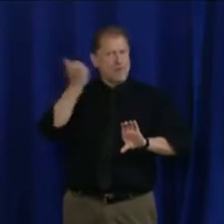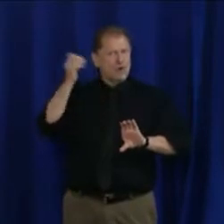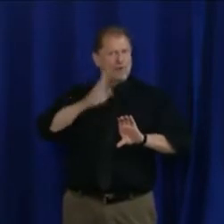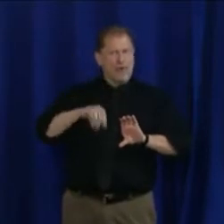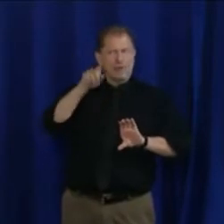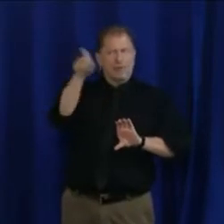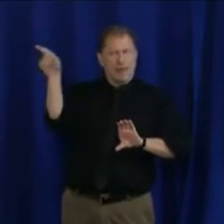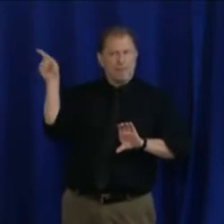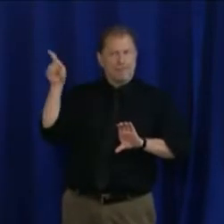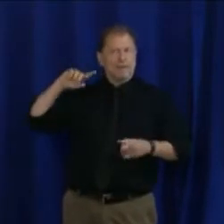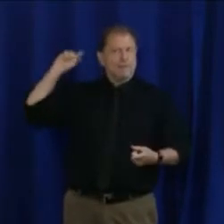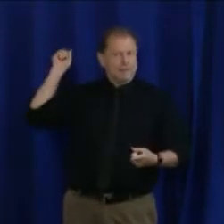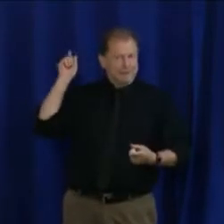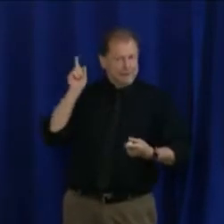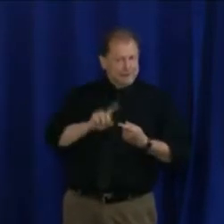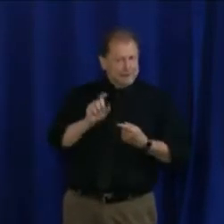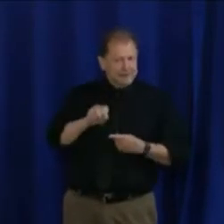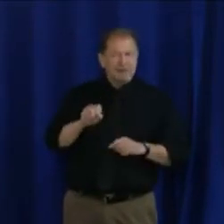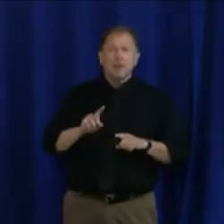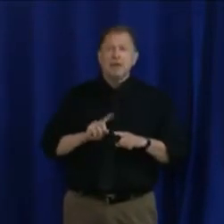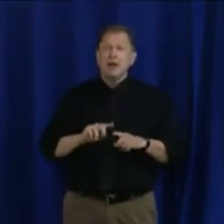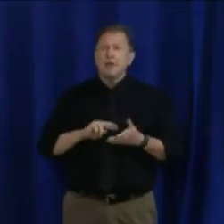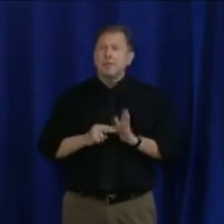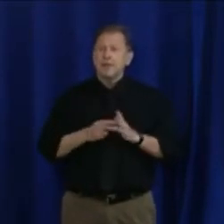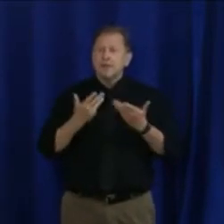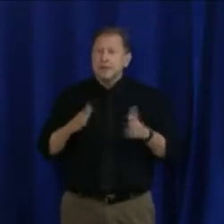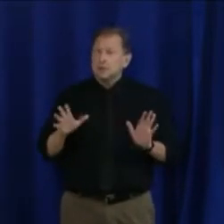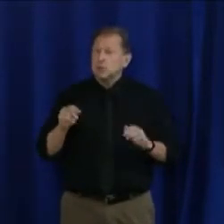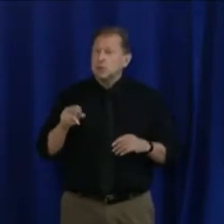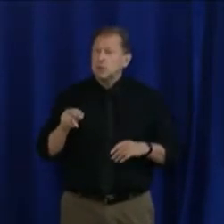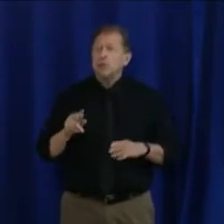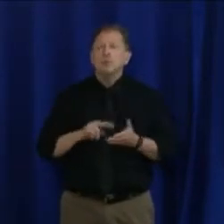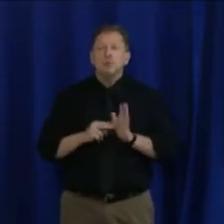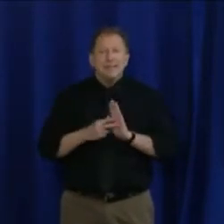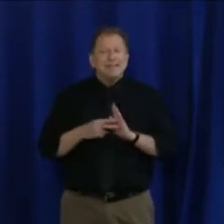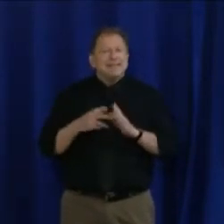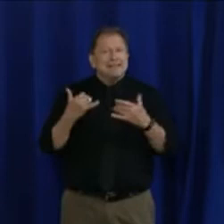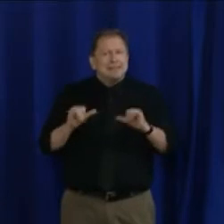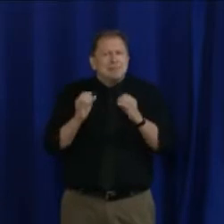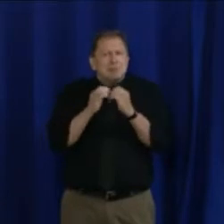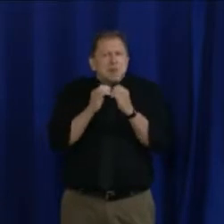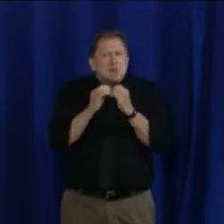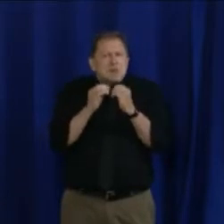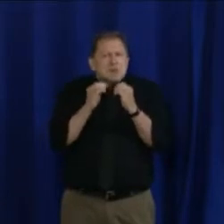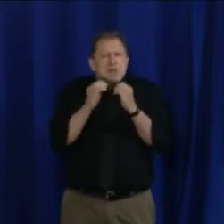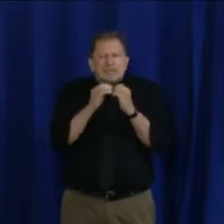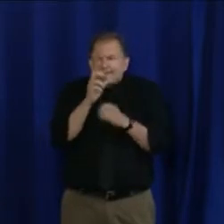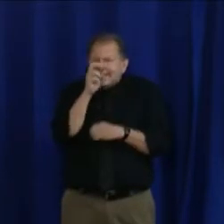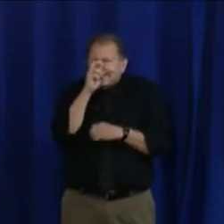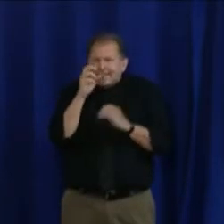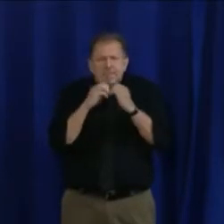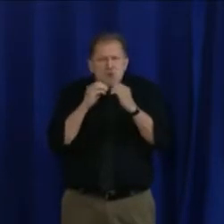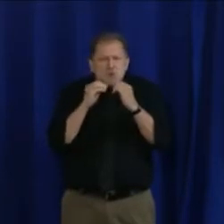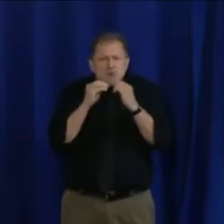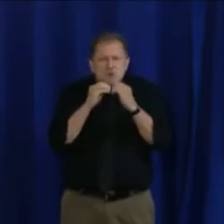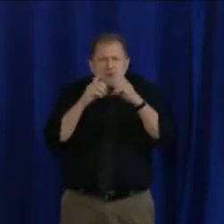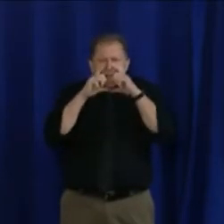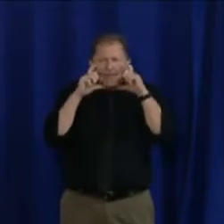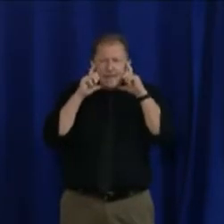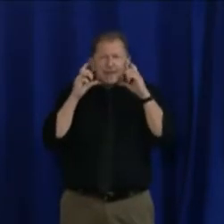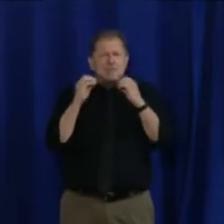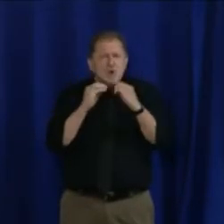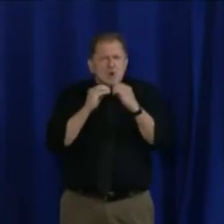It means our precautions are working and that we need to continue to be diligent. And I want to